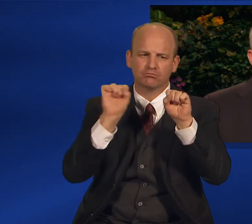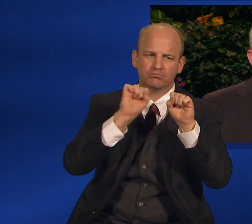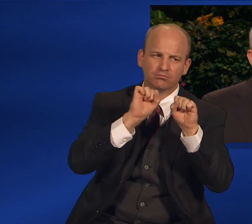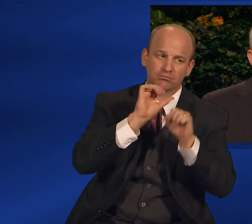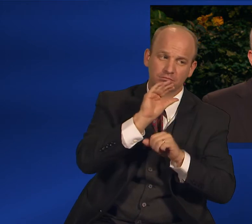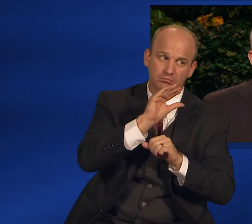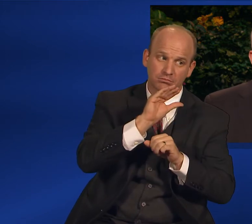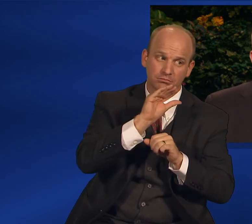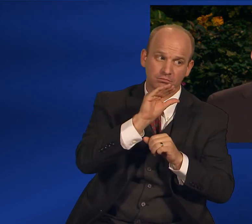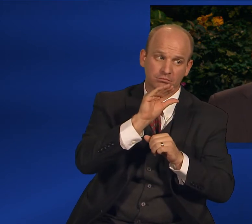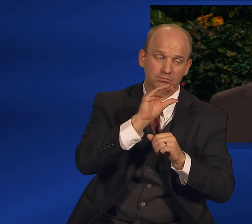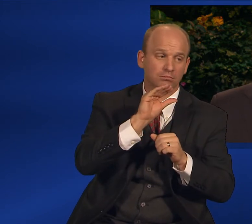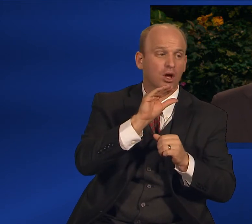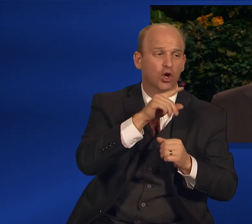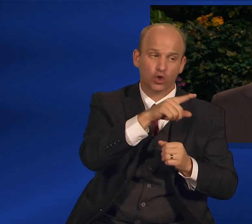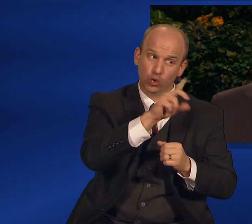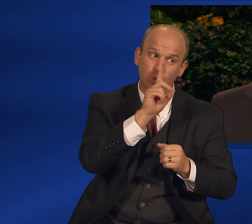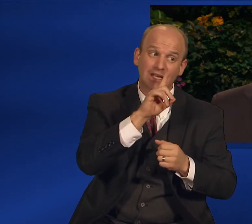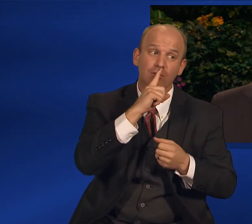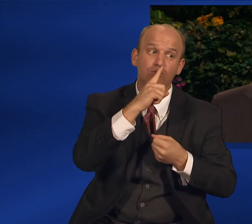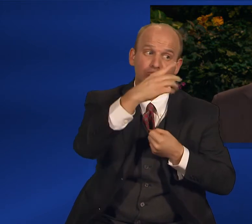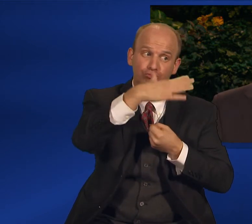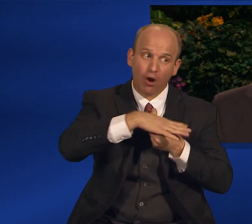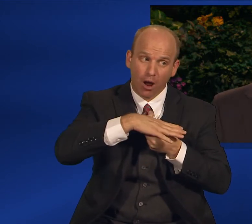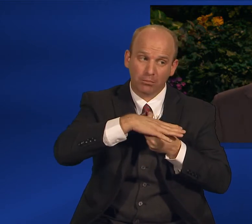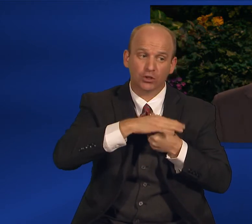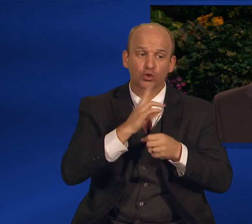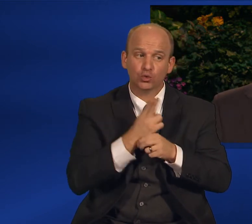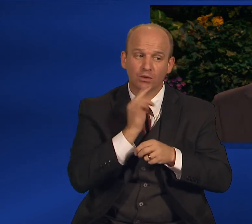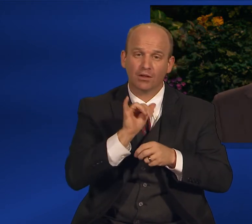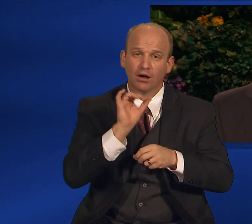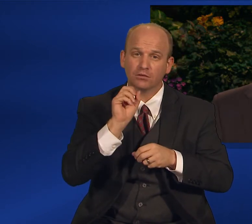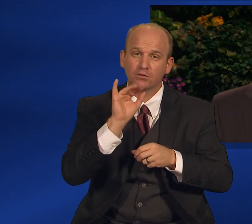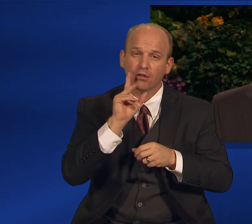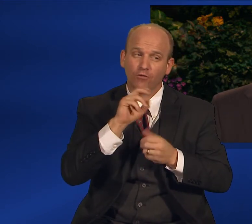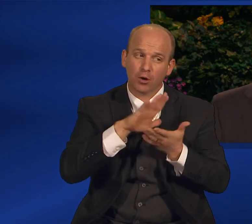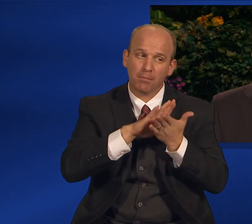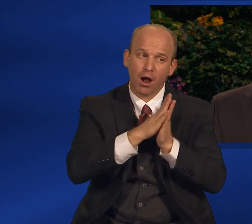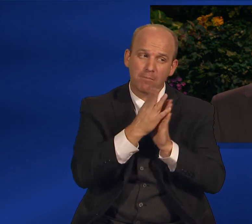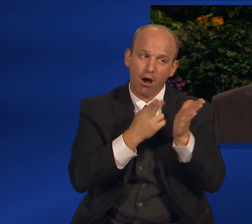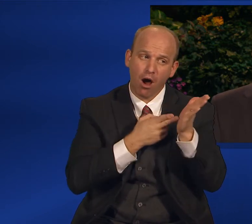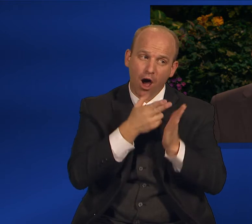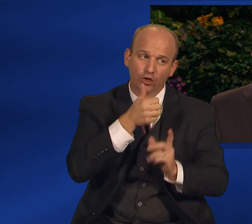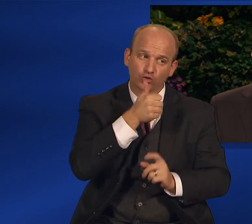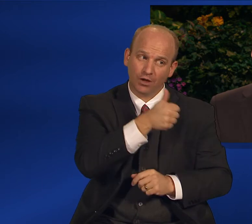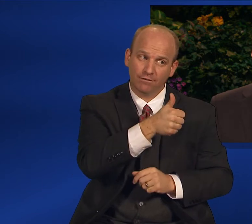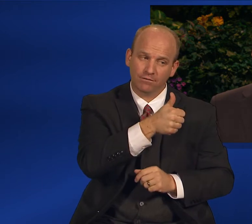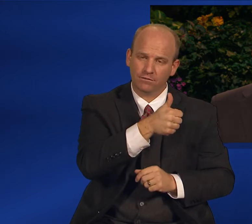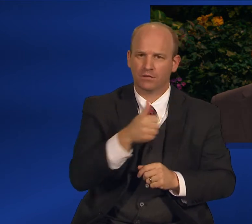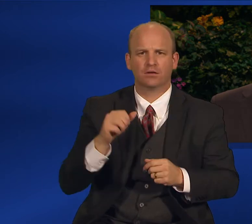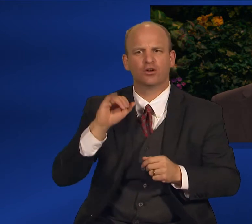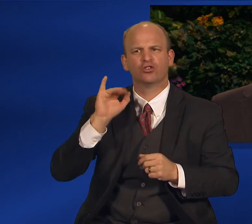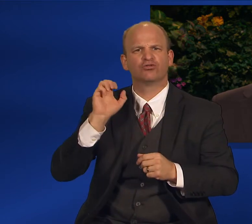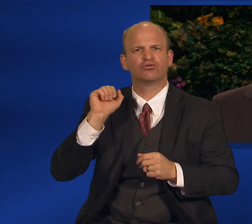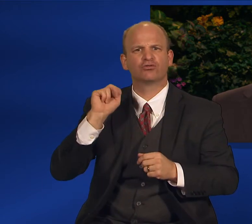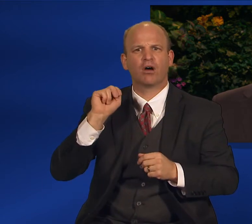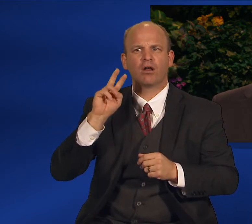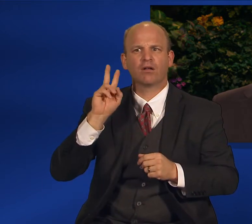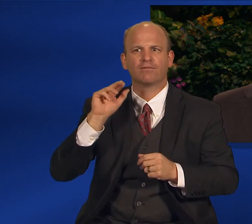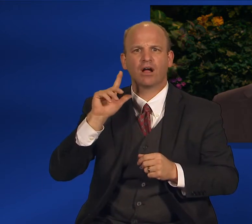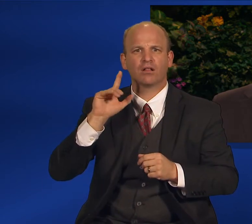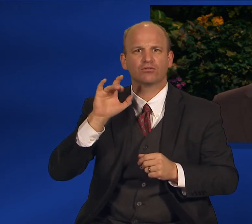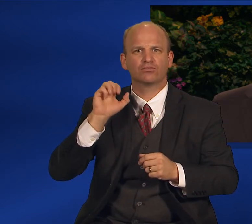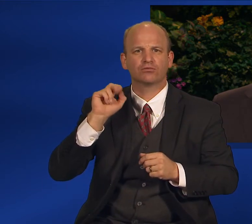that you have promised me to use this silver to become an honest man. John Valjean, who had no recollection of this